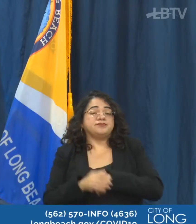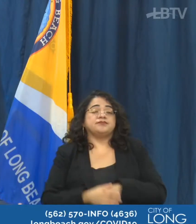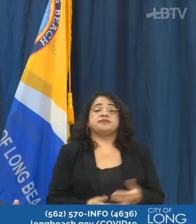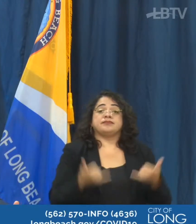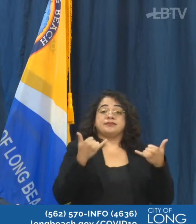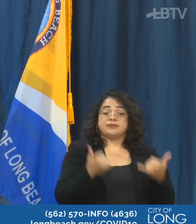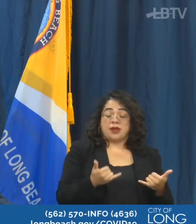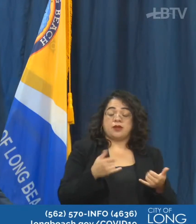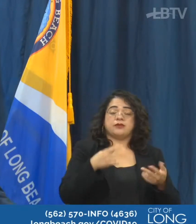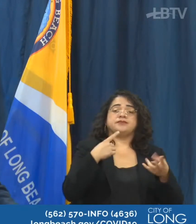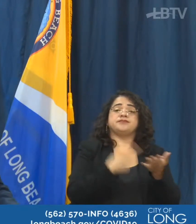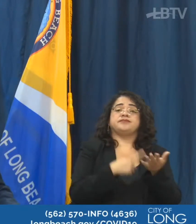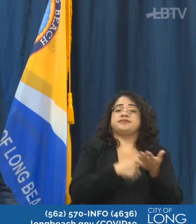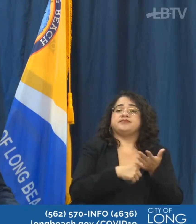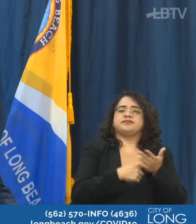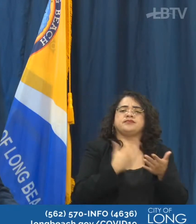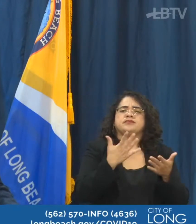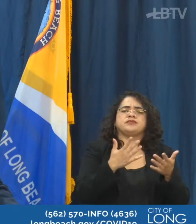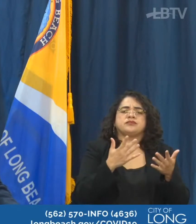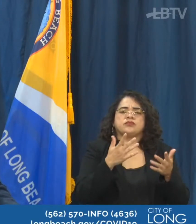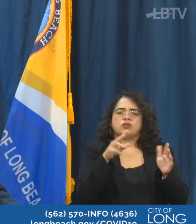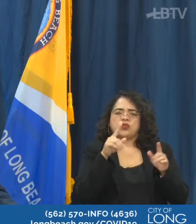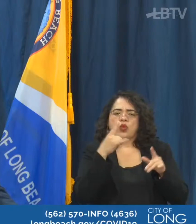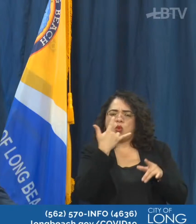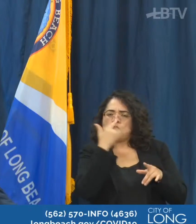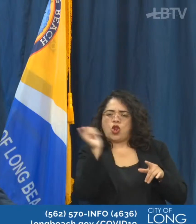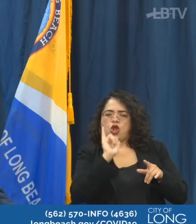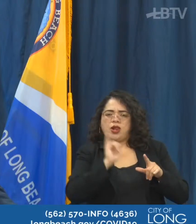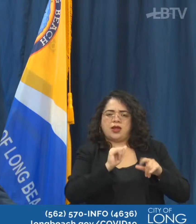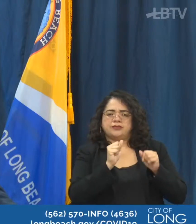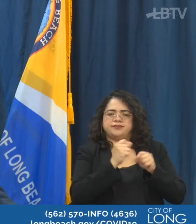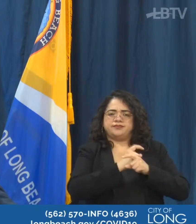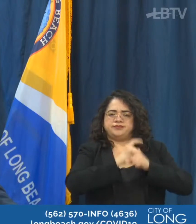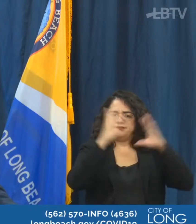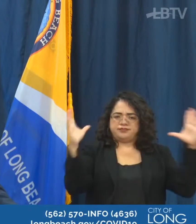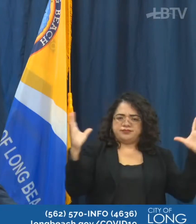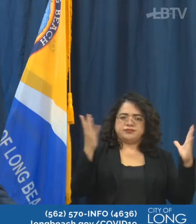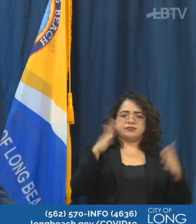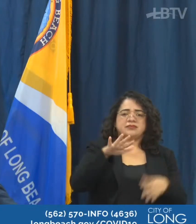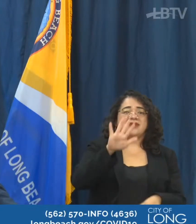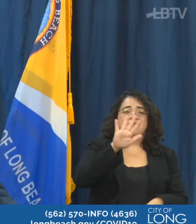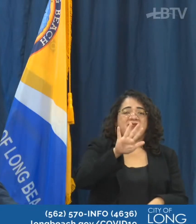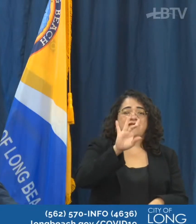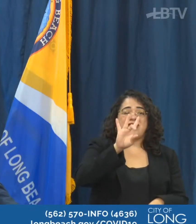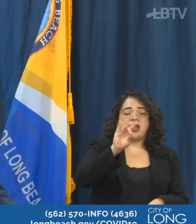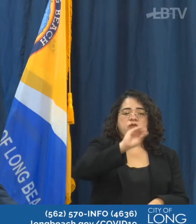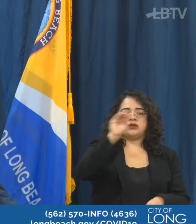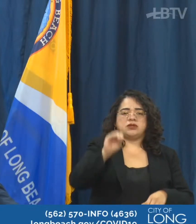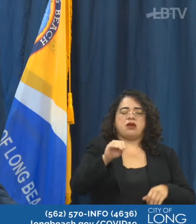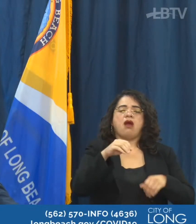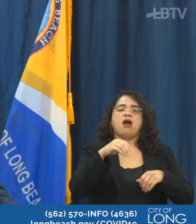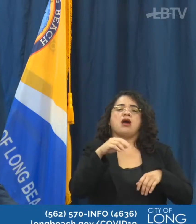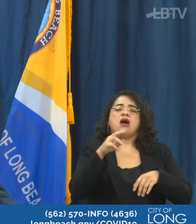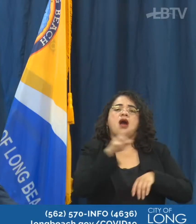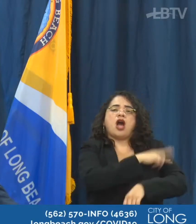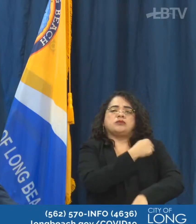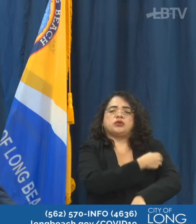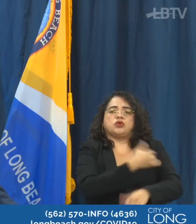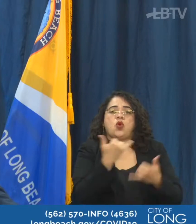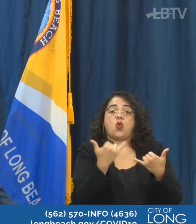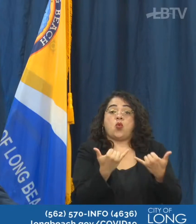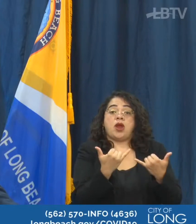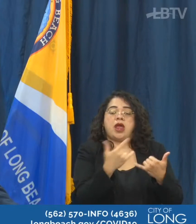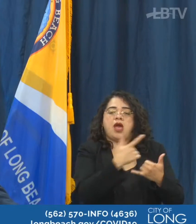Right now, our hospital occupancy is at 58%. And I say that because